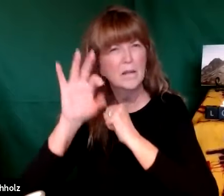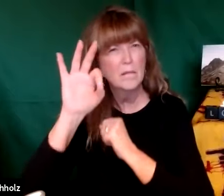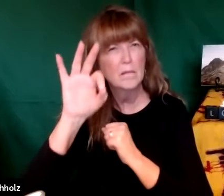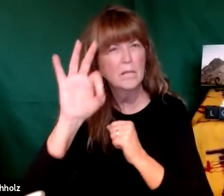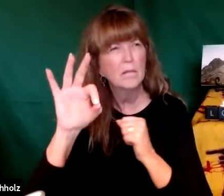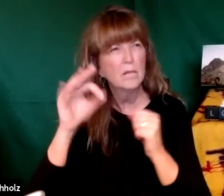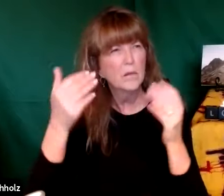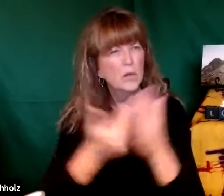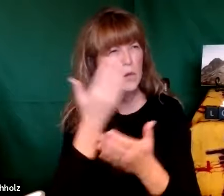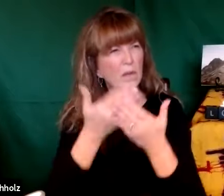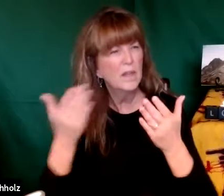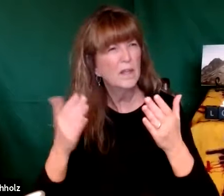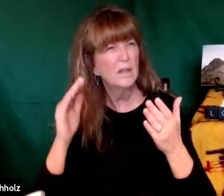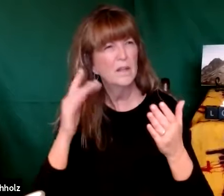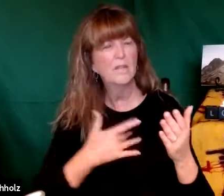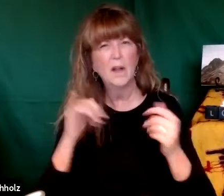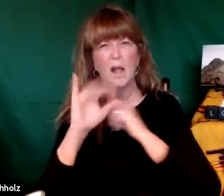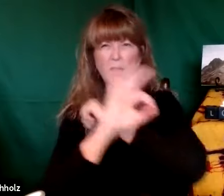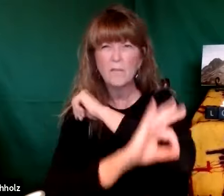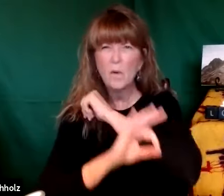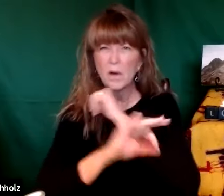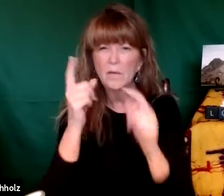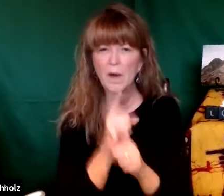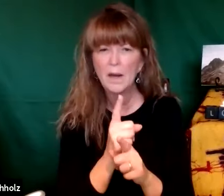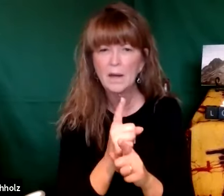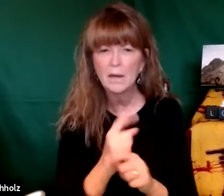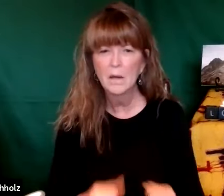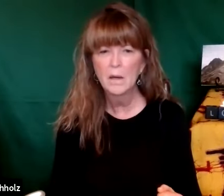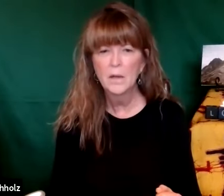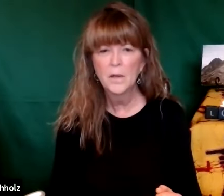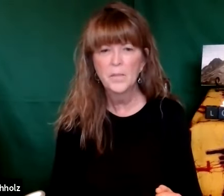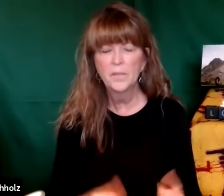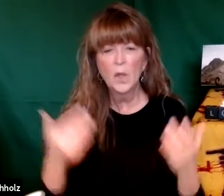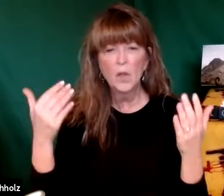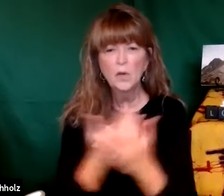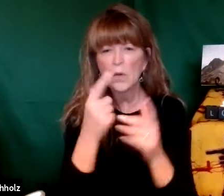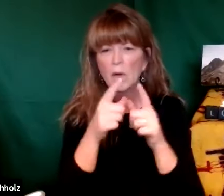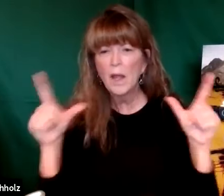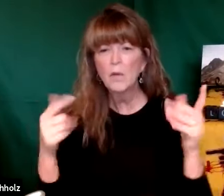sometimes i feel like i'm preaching in a foreign place don't you feel that way